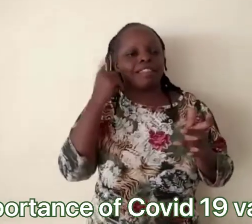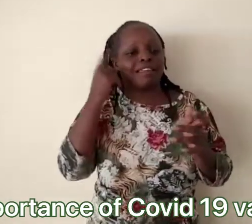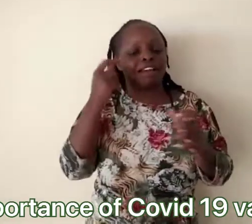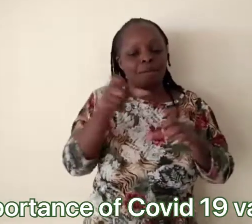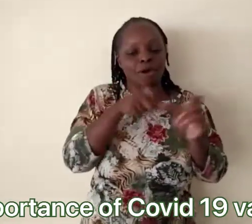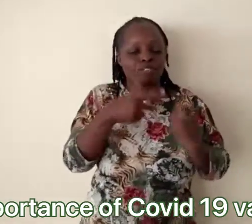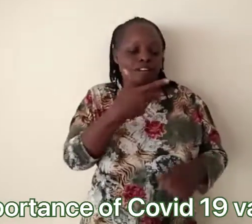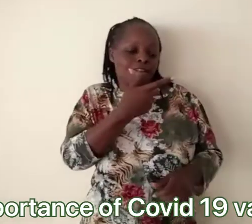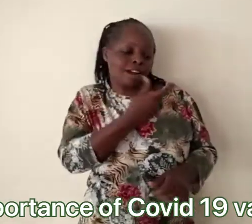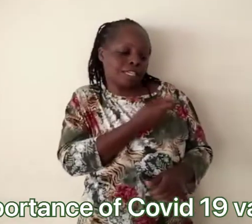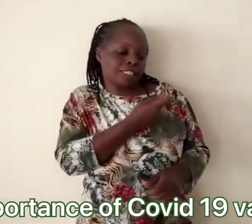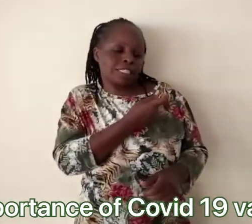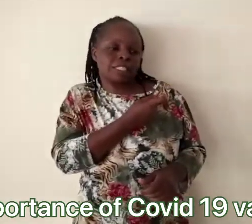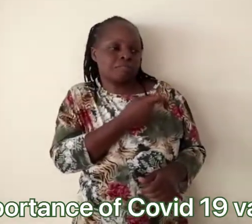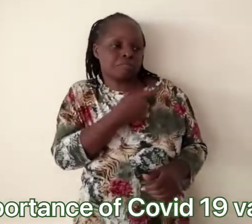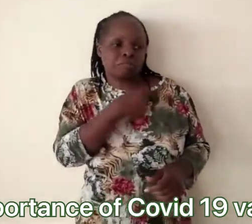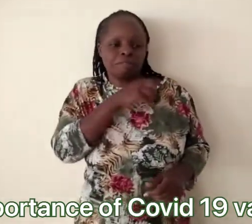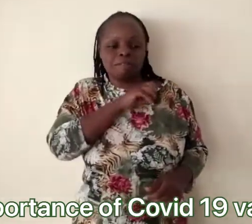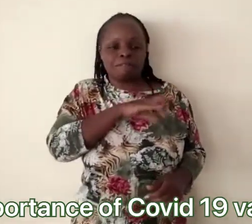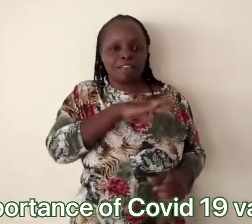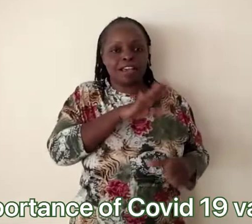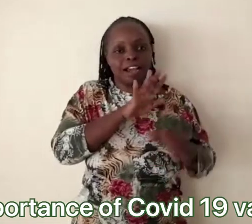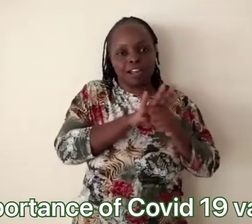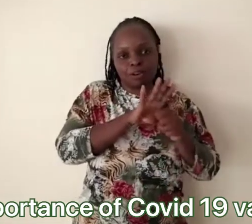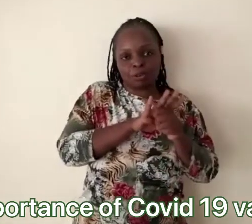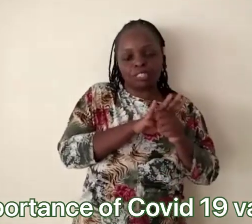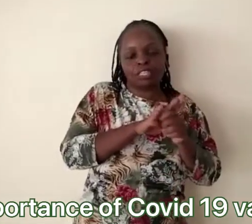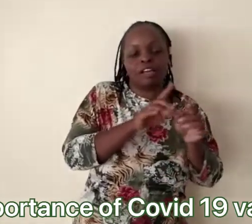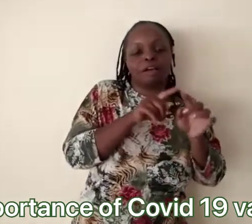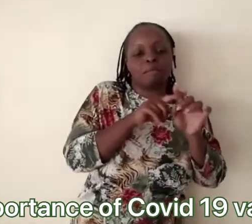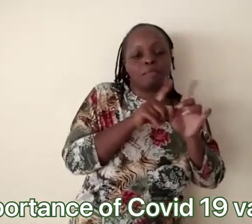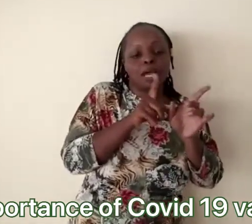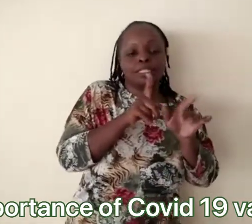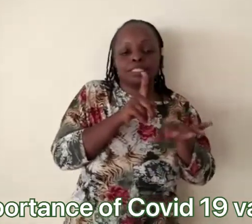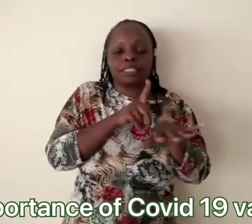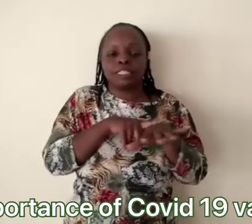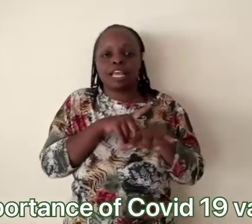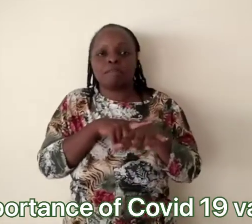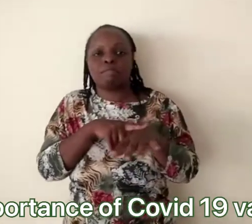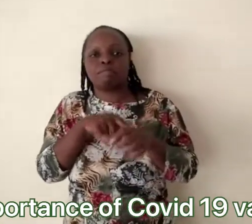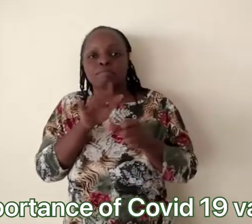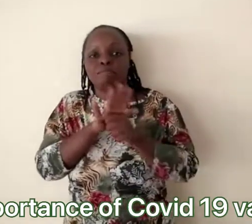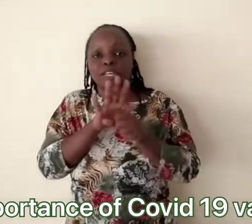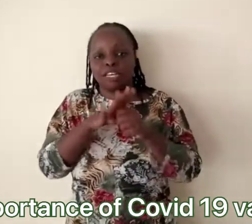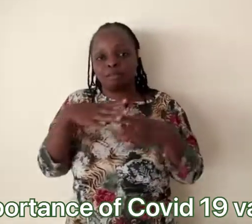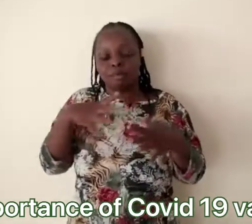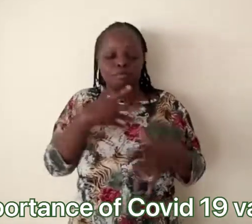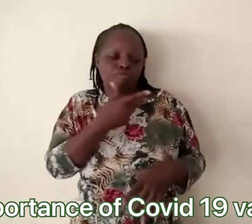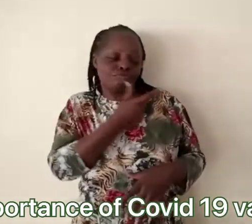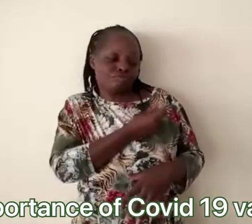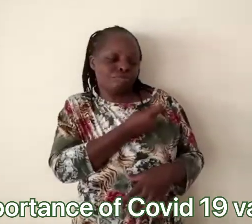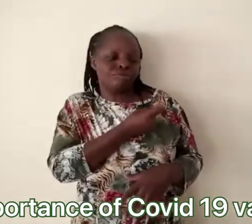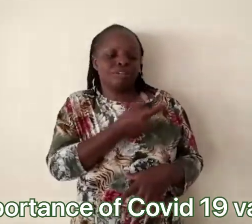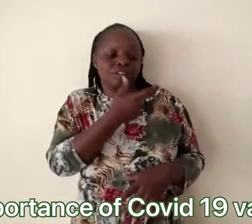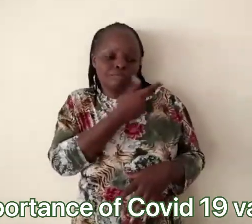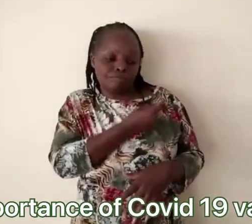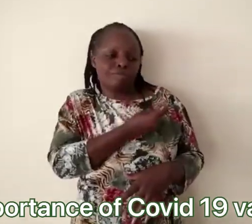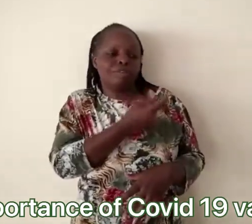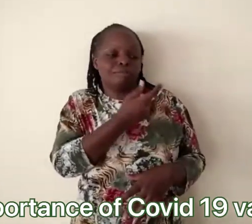First time, I feared a lot to be vaccinated, but when I